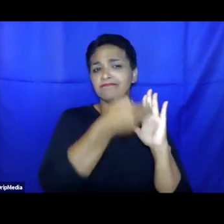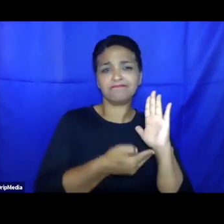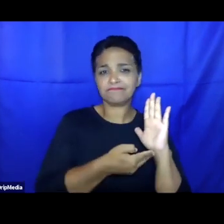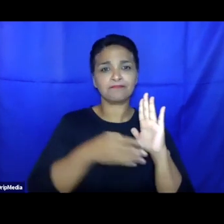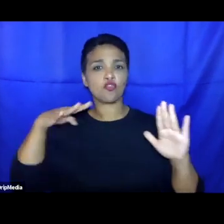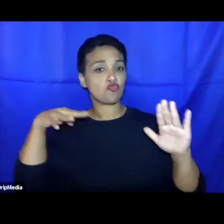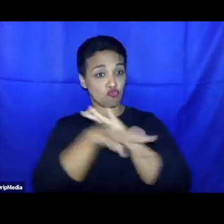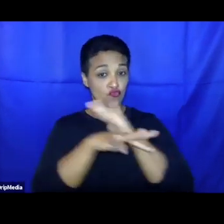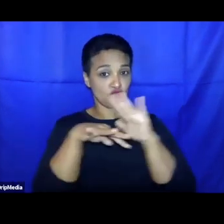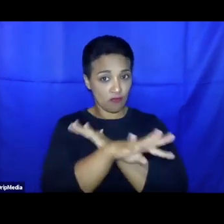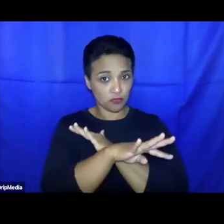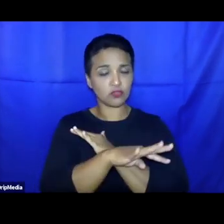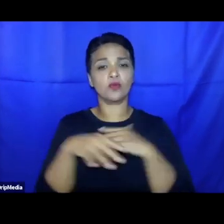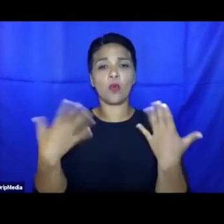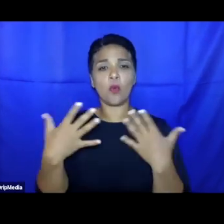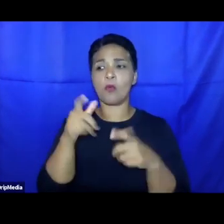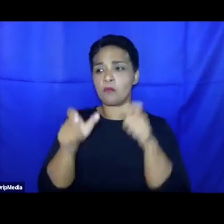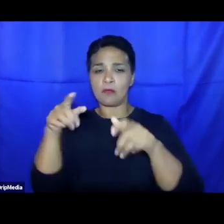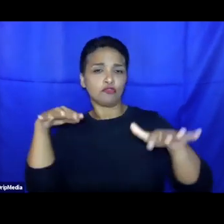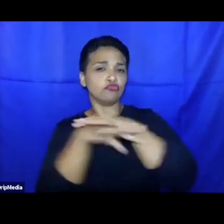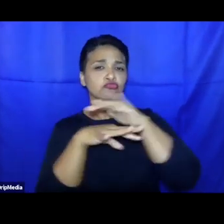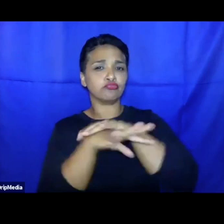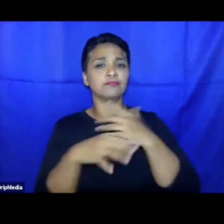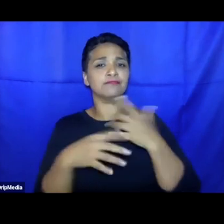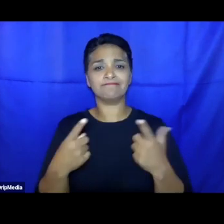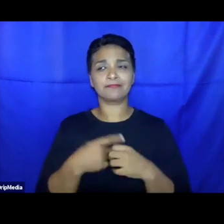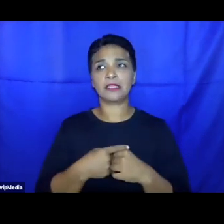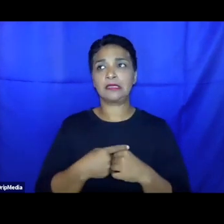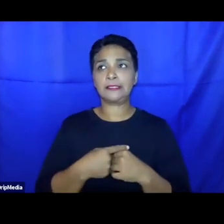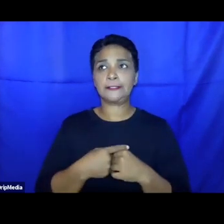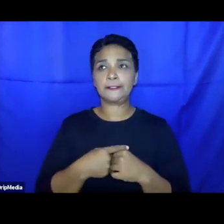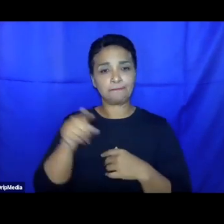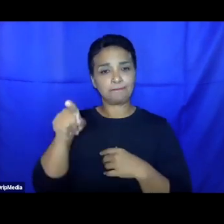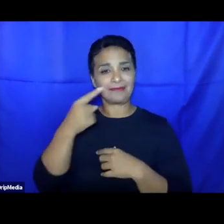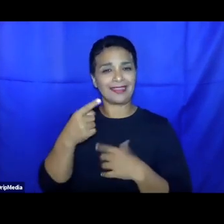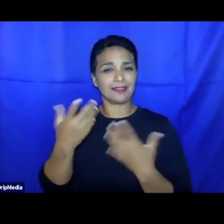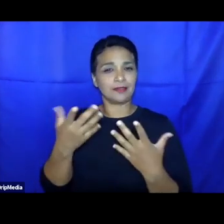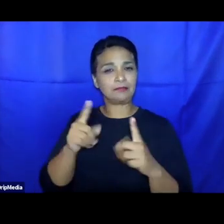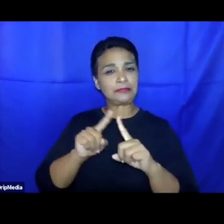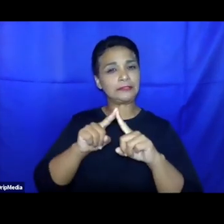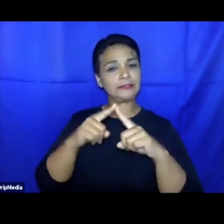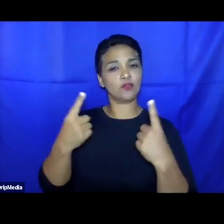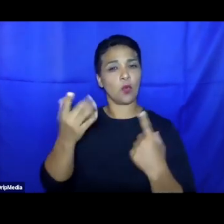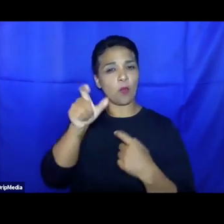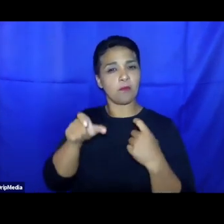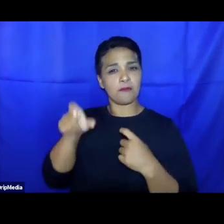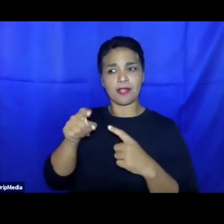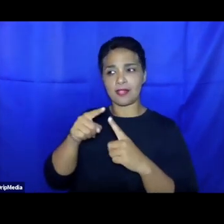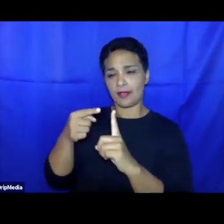or asylum seekers that are in some sense analogous or isomorphic with EU policies.